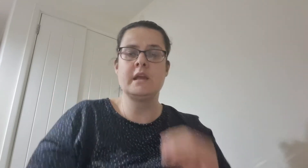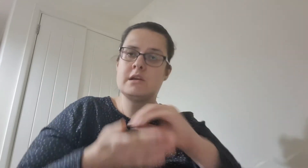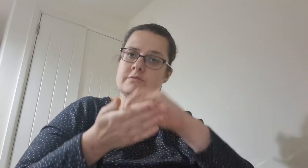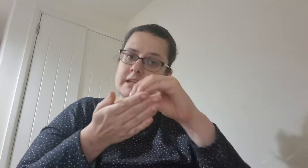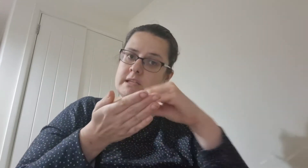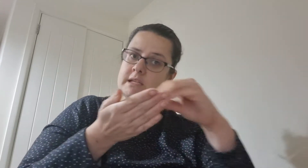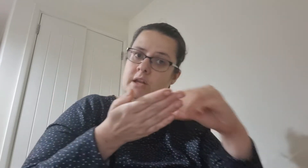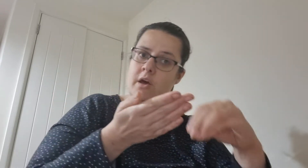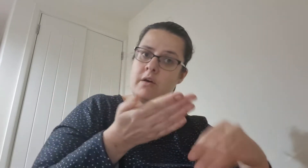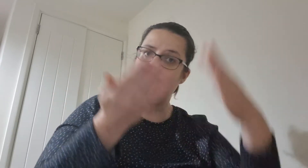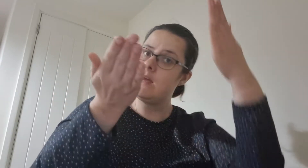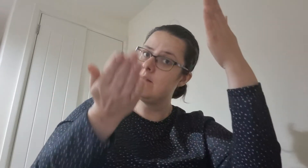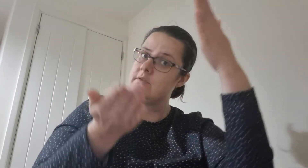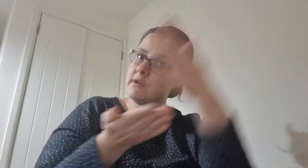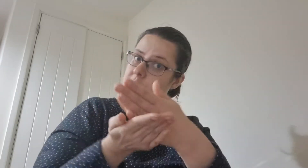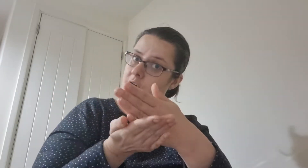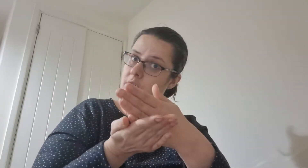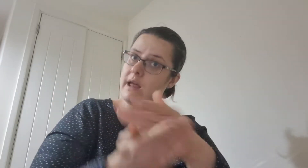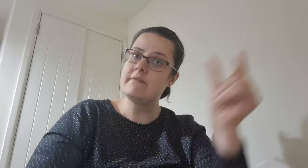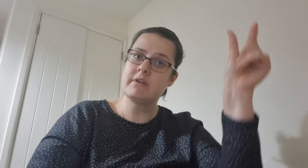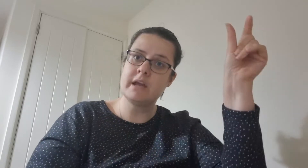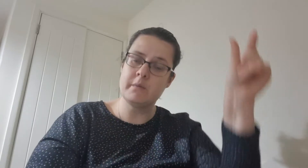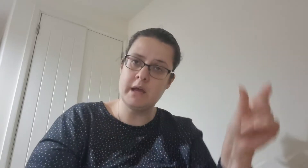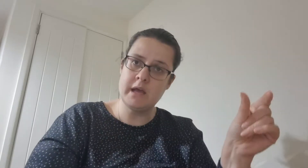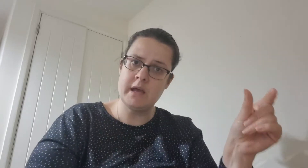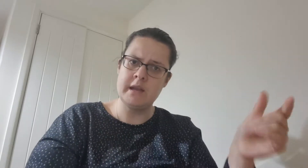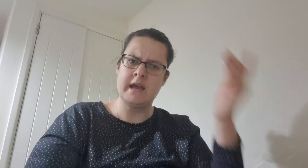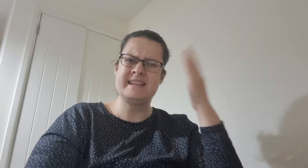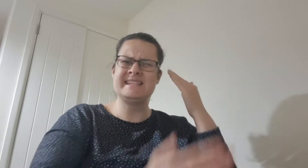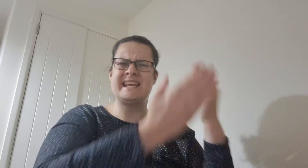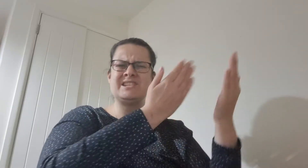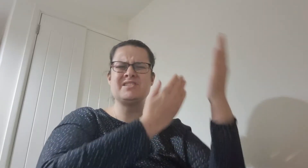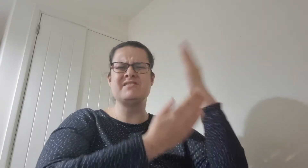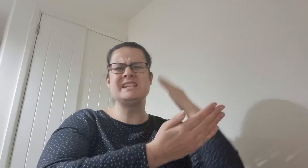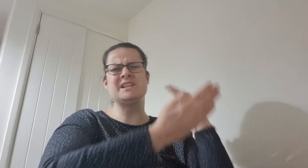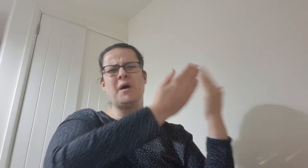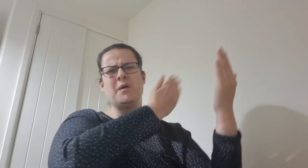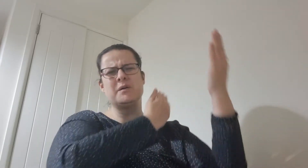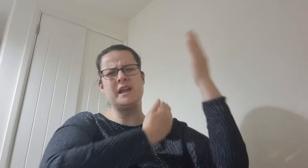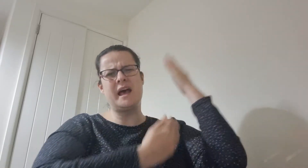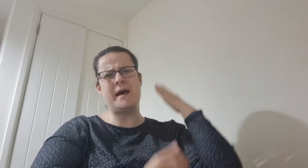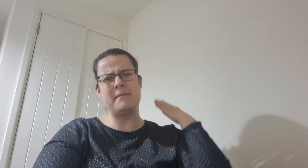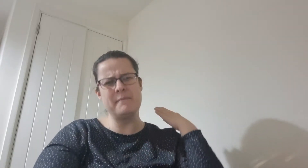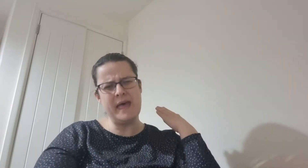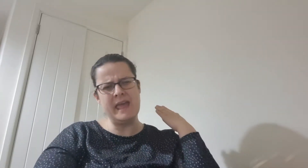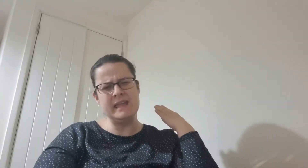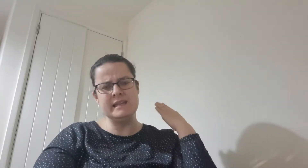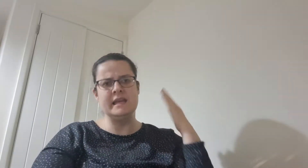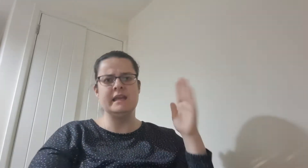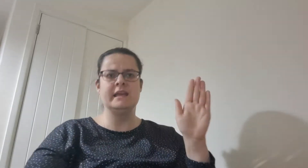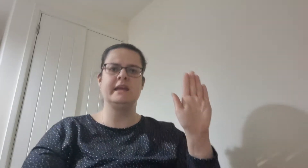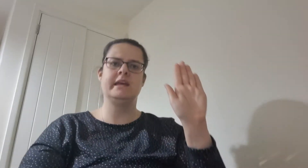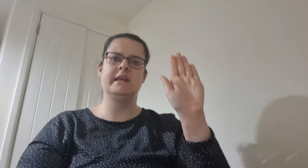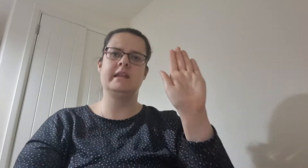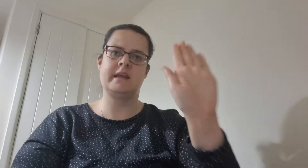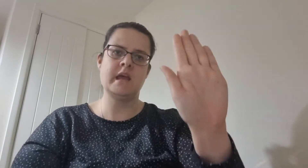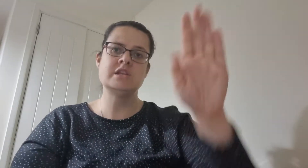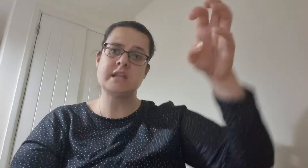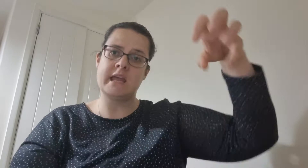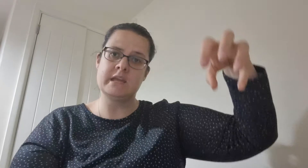Lifted on every roof, every wood Centuries old and unbending Taken